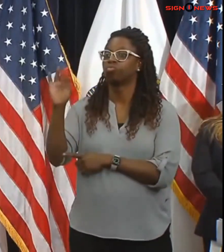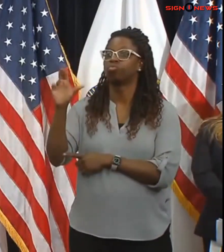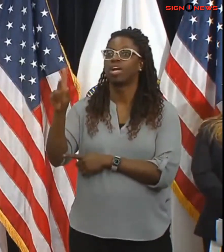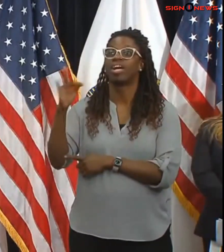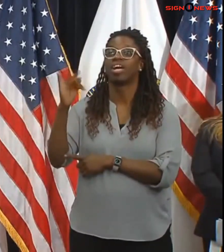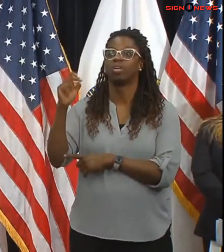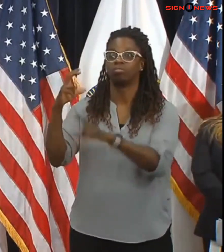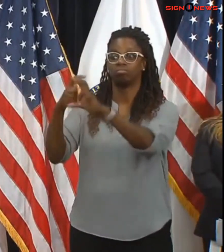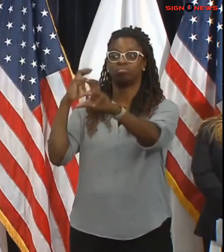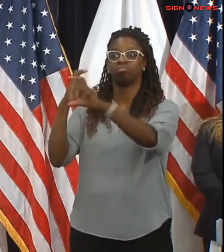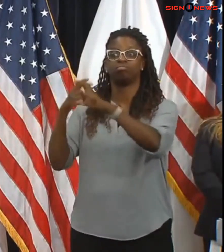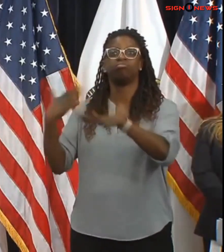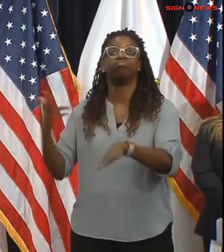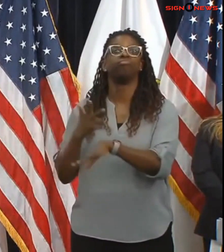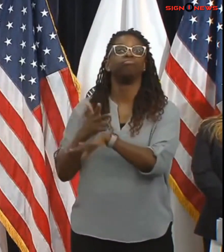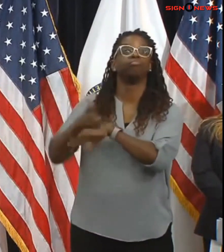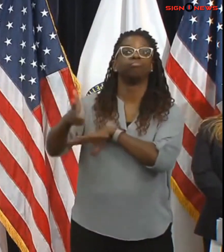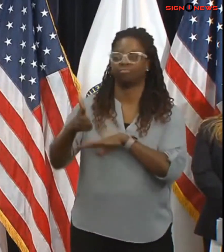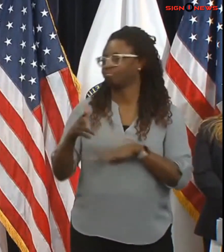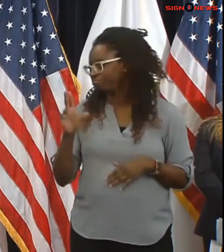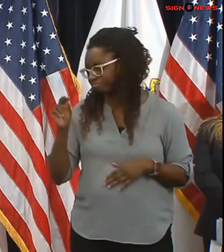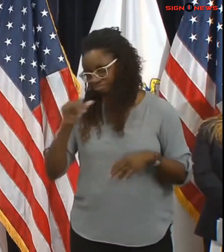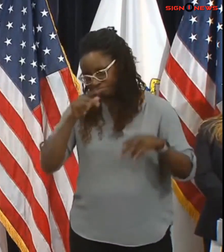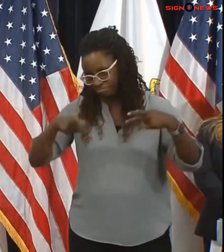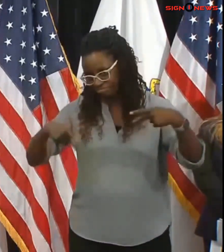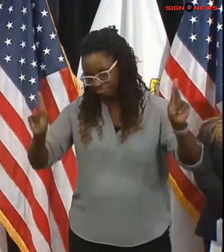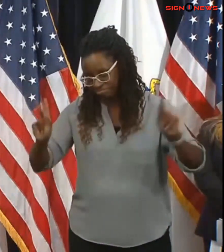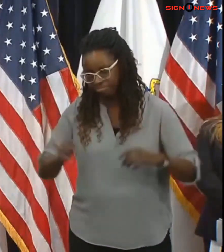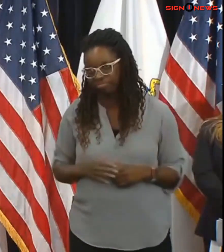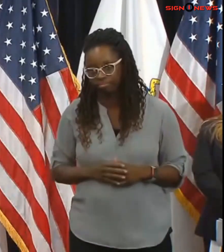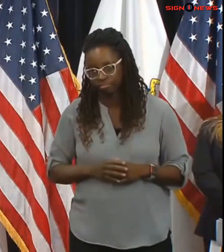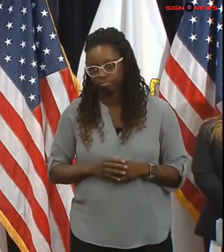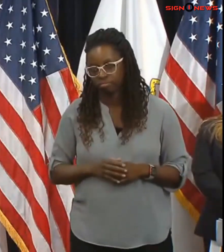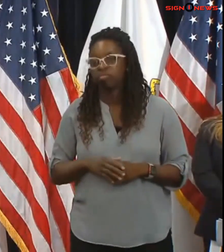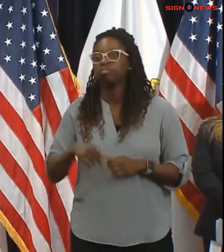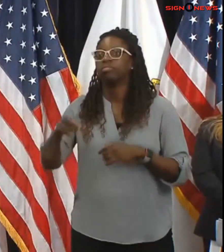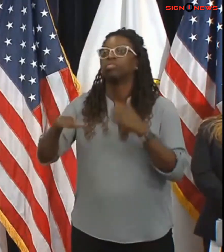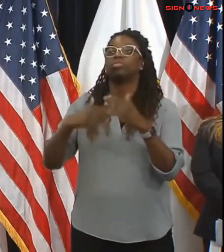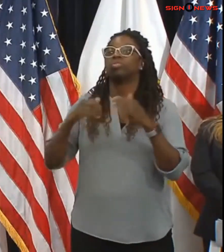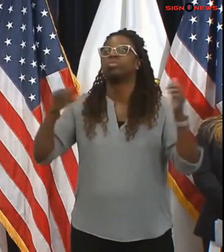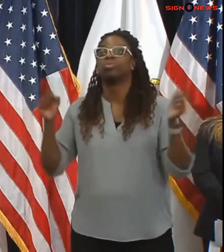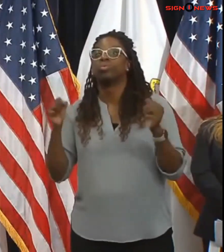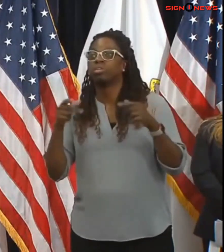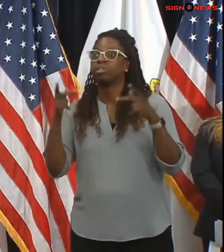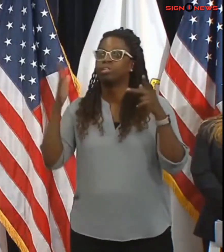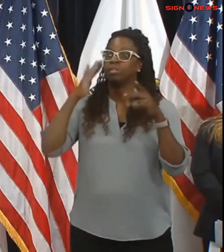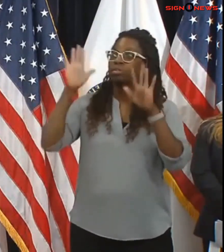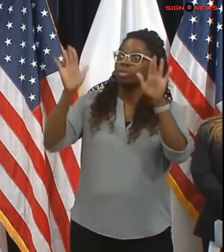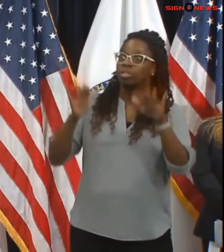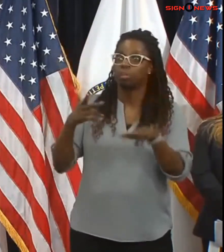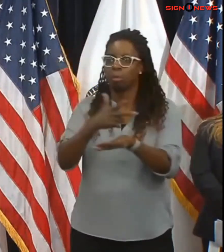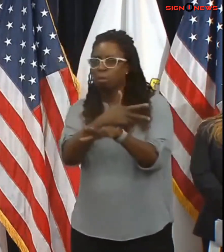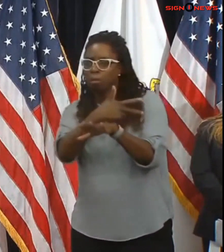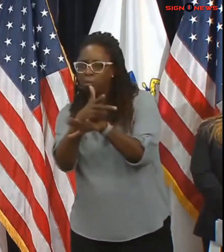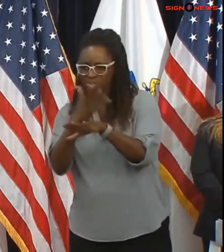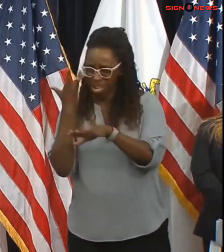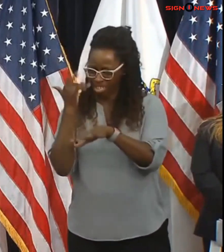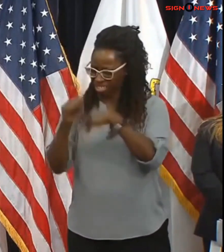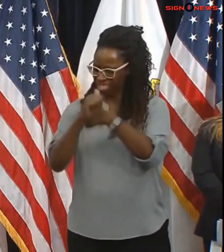down roads during conditions like this. Crews can't clear the snow when that happens and anyone else out there